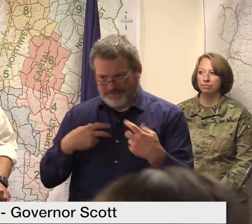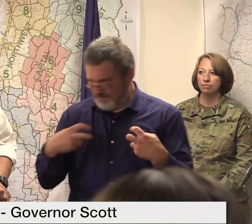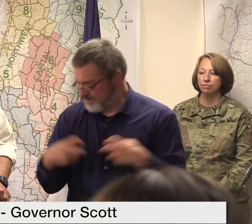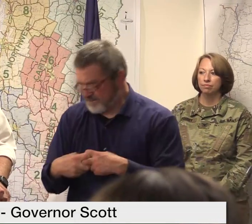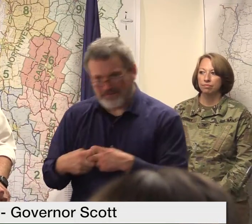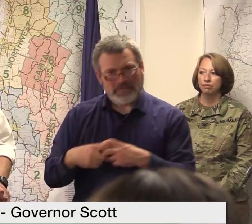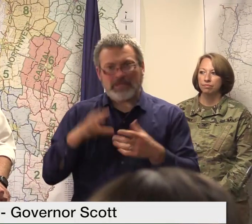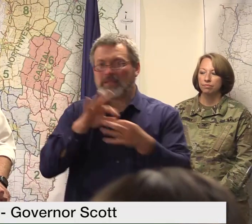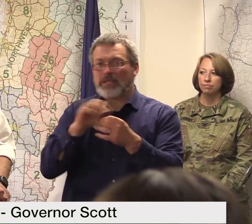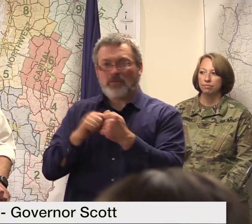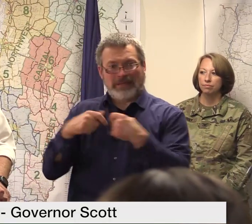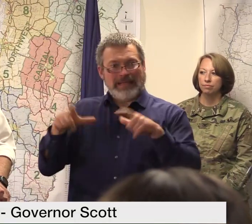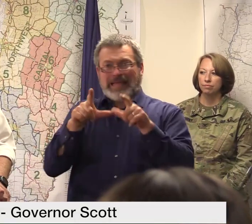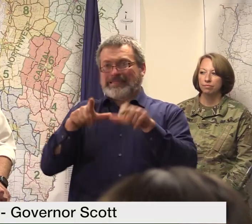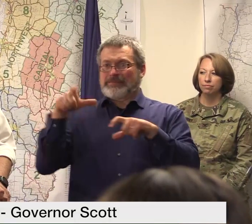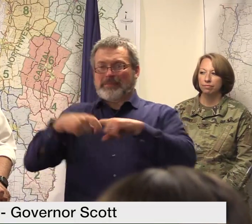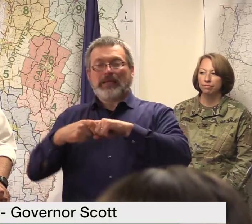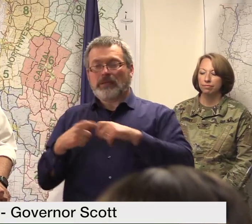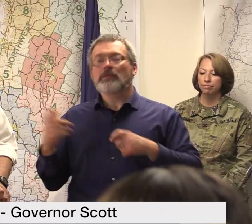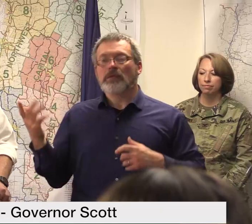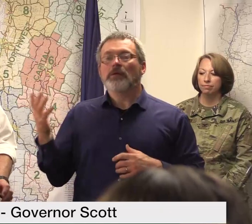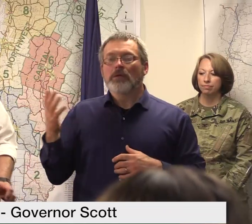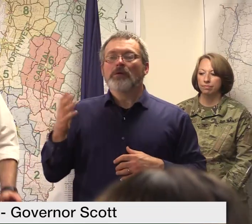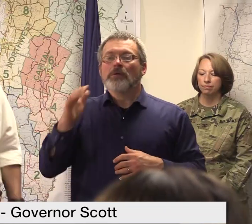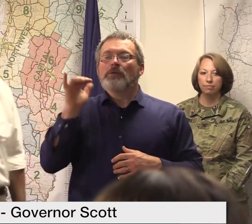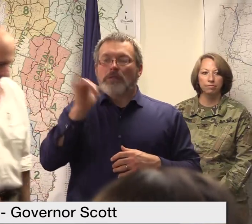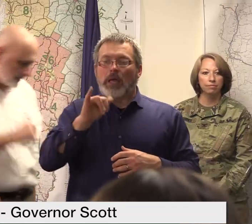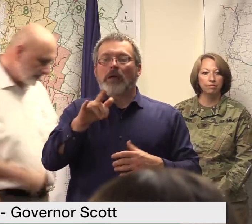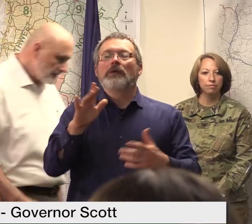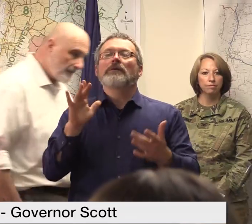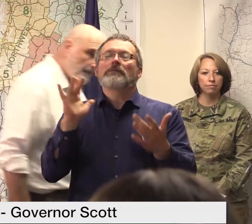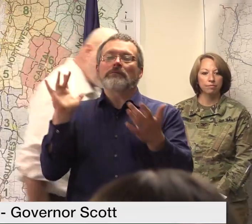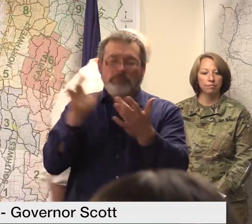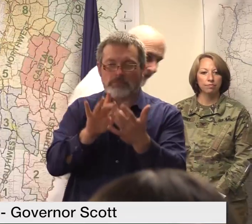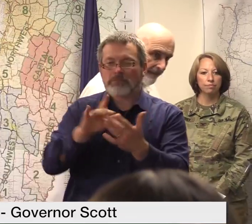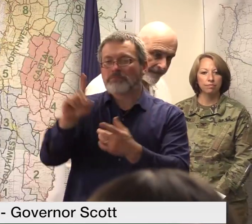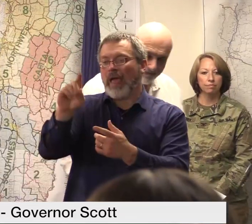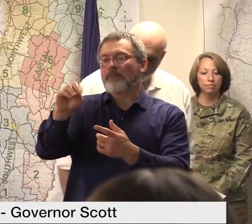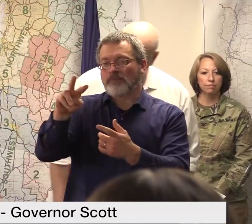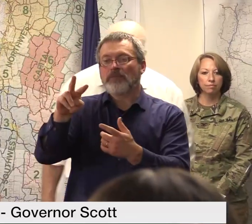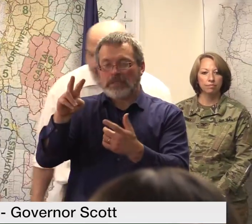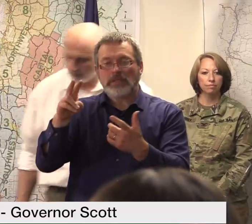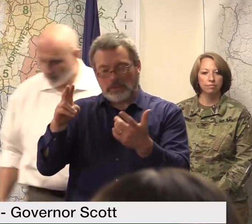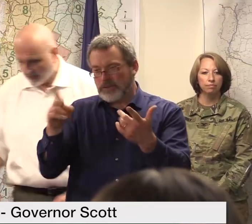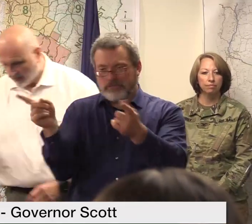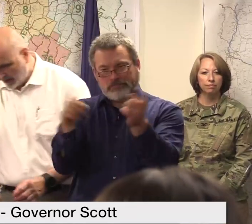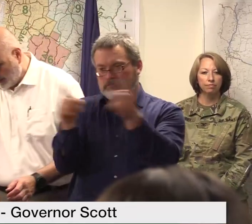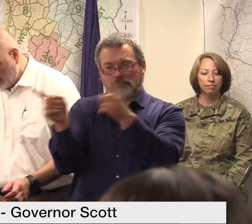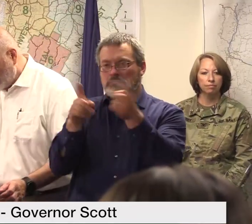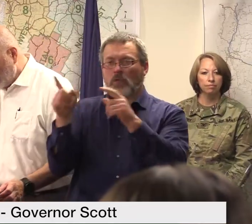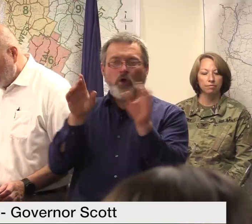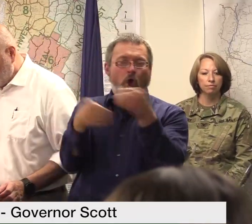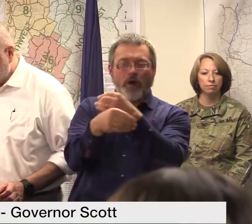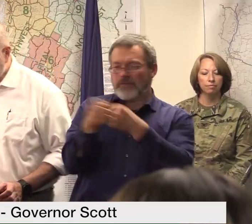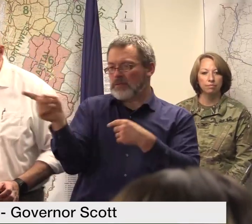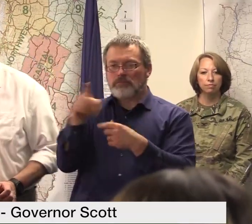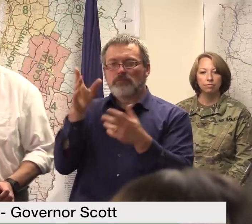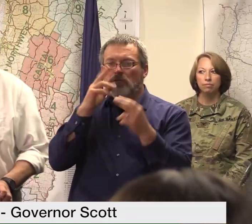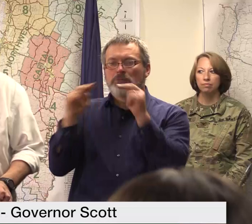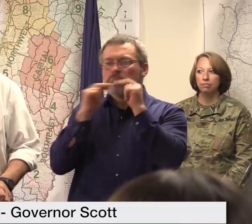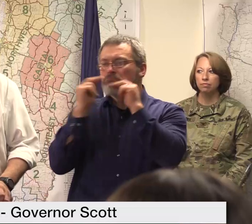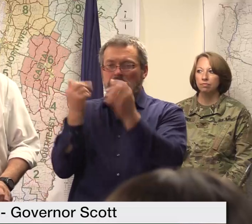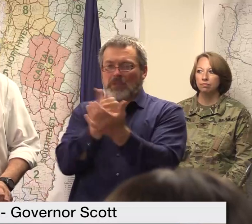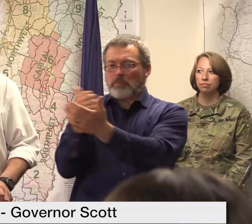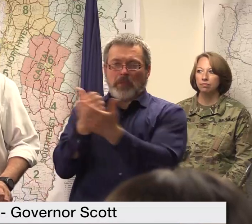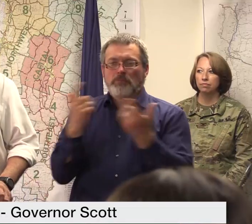least describe what their situation is is there an estimate when dmv and montpelier is going to be back up